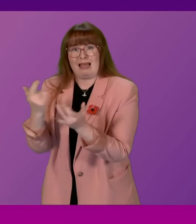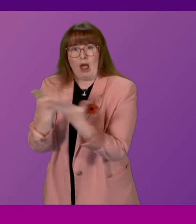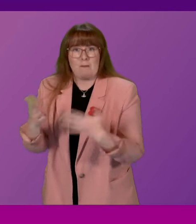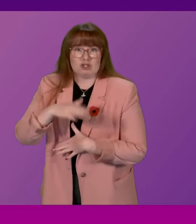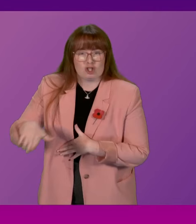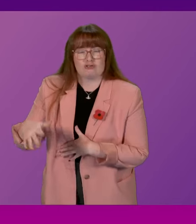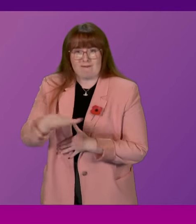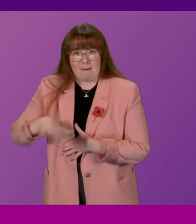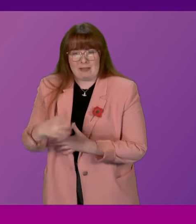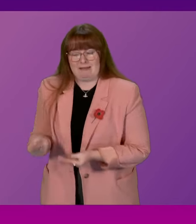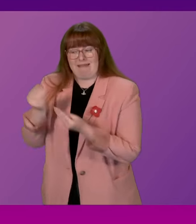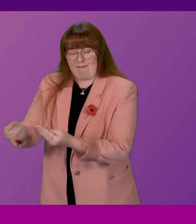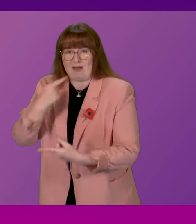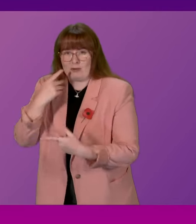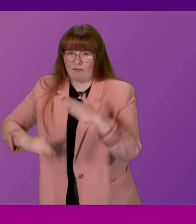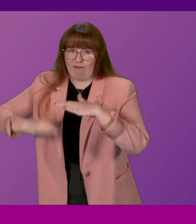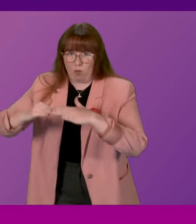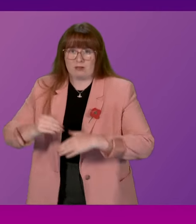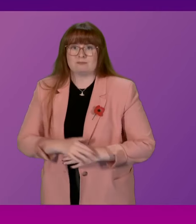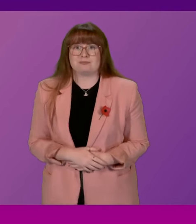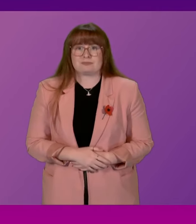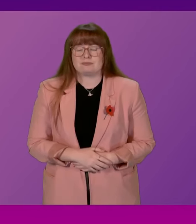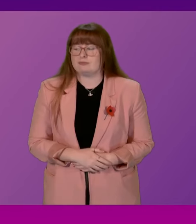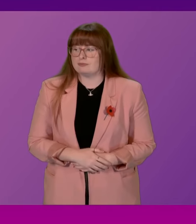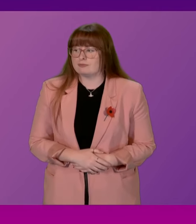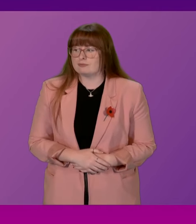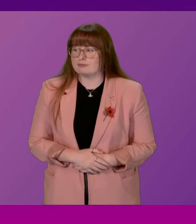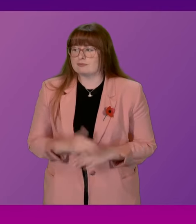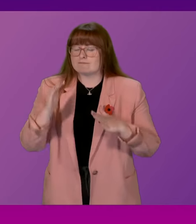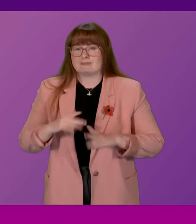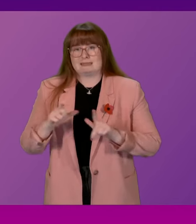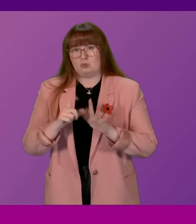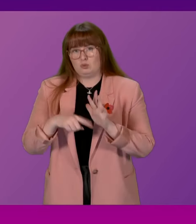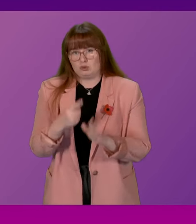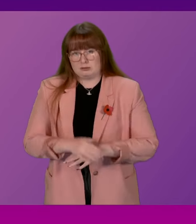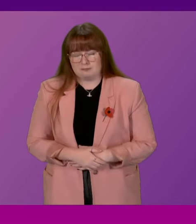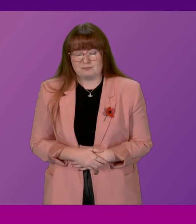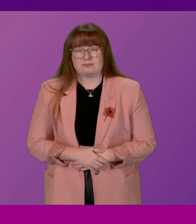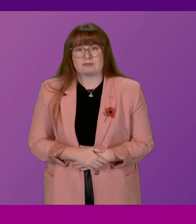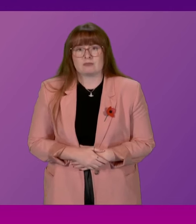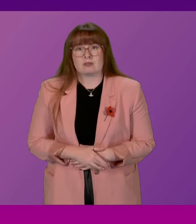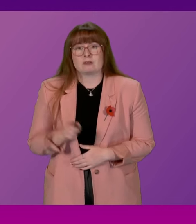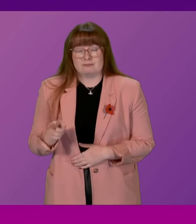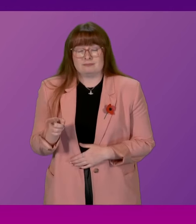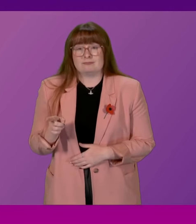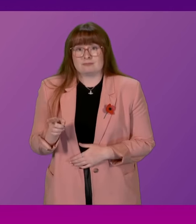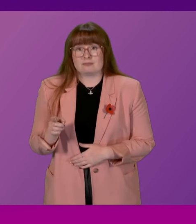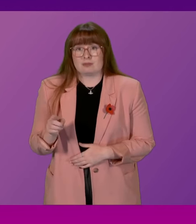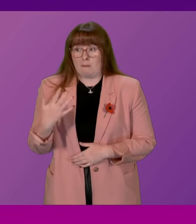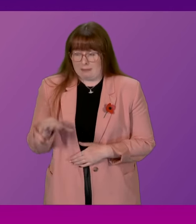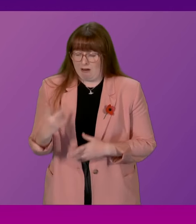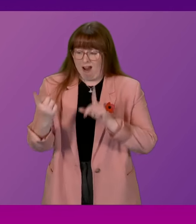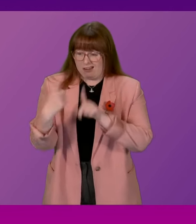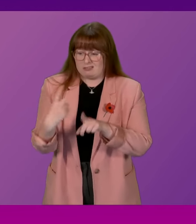Daniel Johnson. Thank you, Presiding Officer. The issue we face is, despite detailed answers,